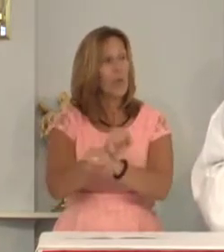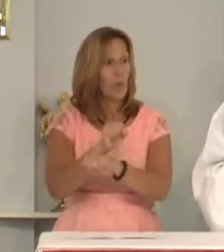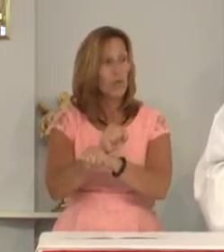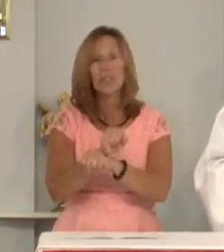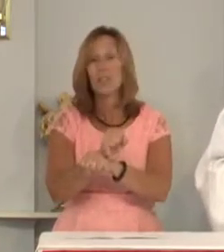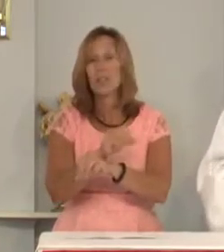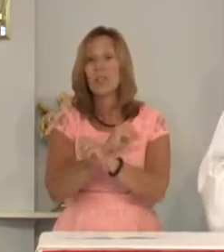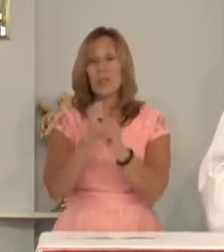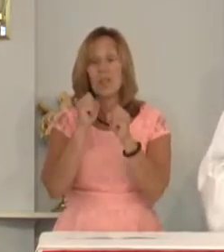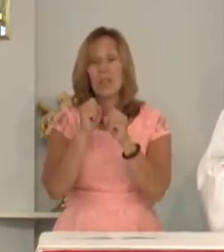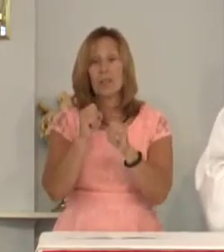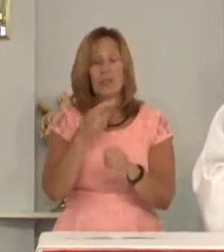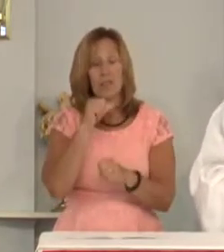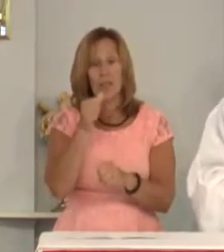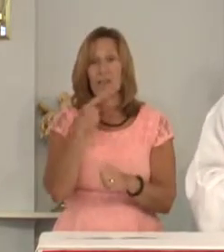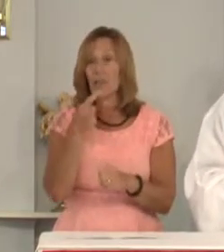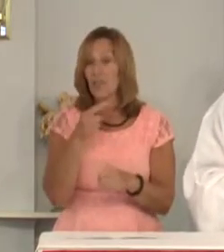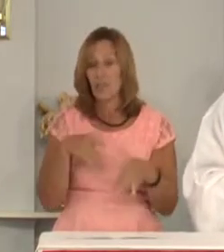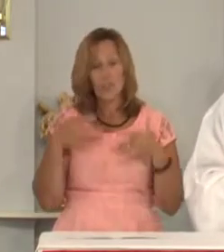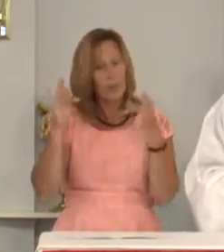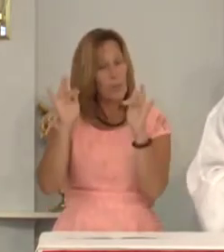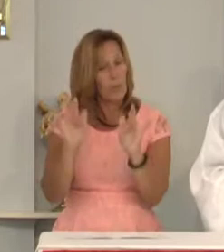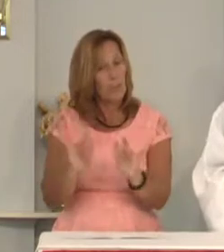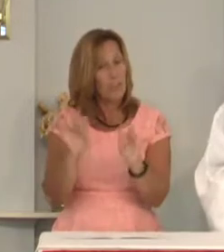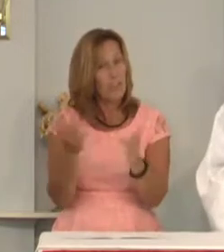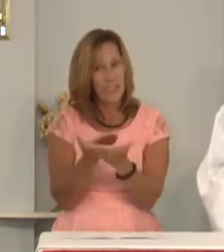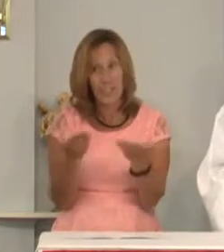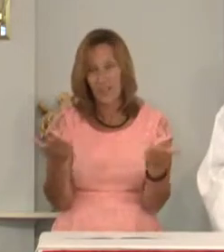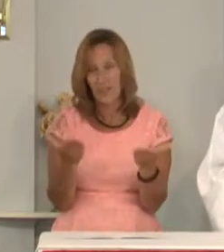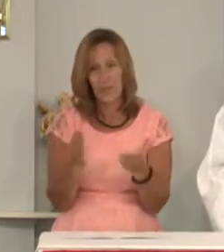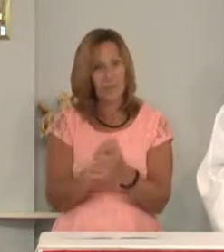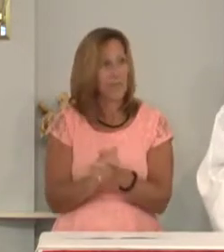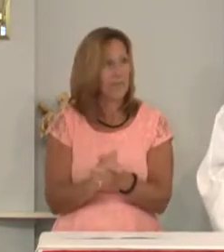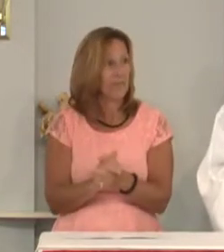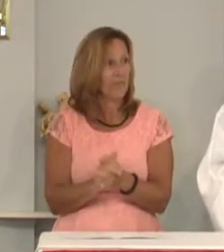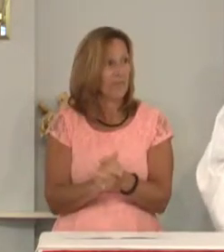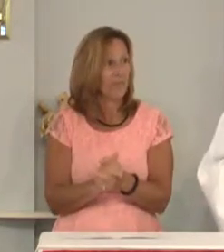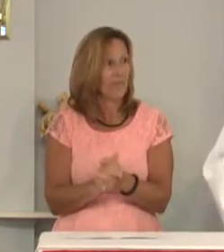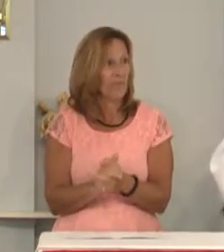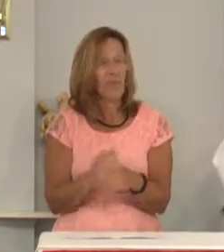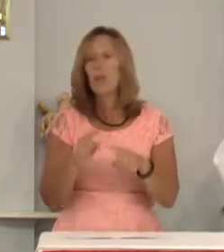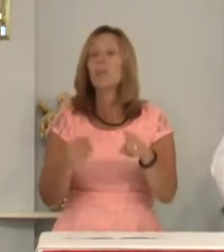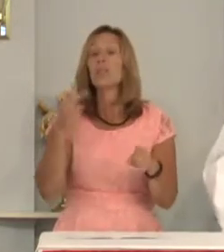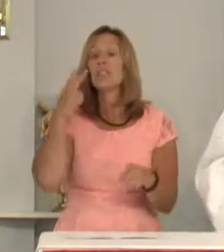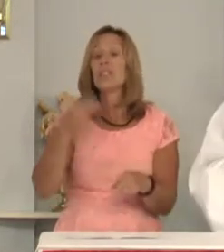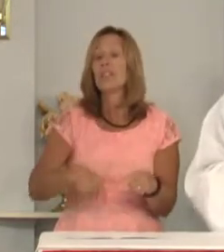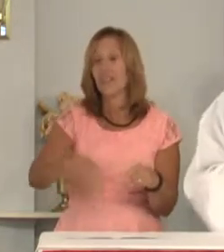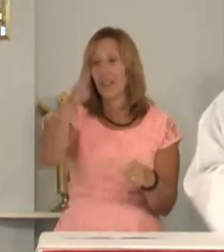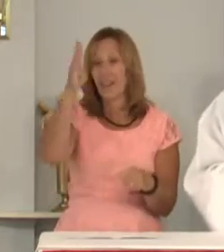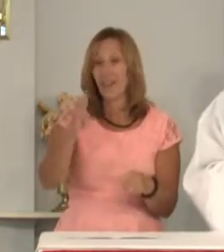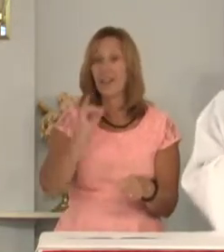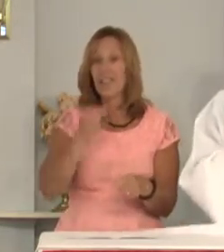No mention of mercy here. But you see God is a God of